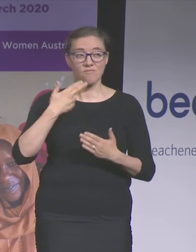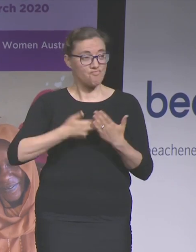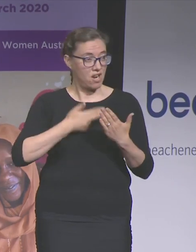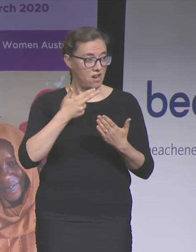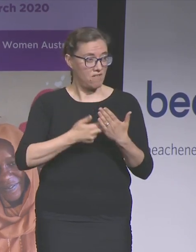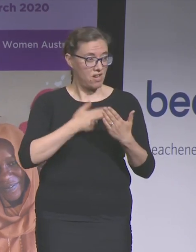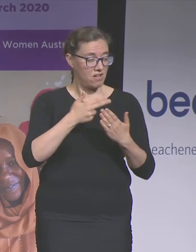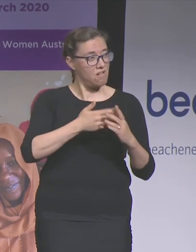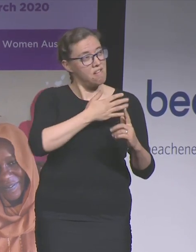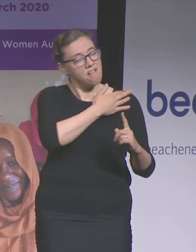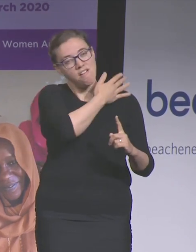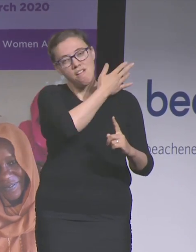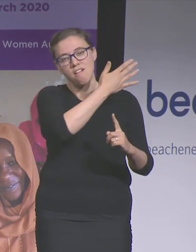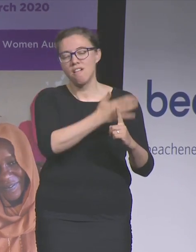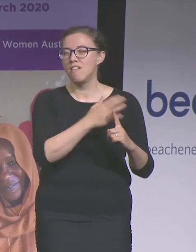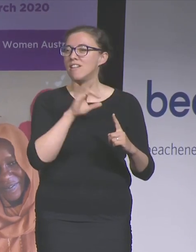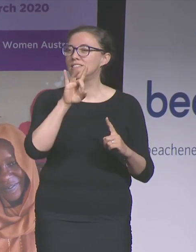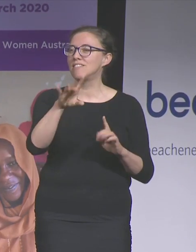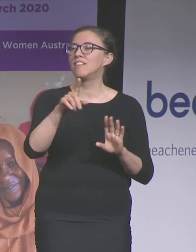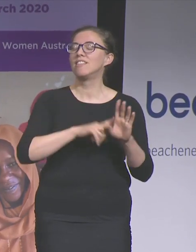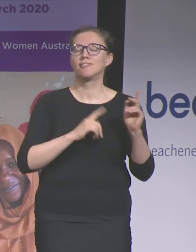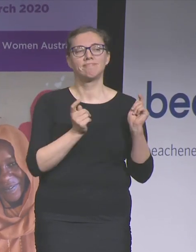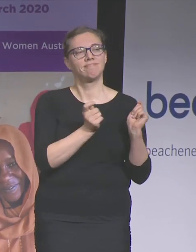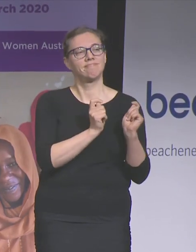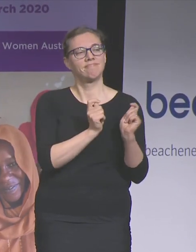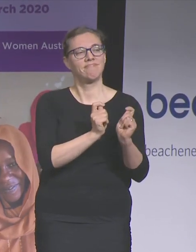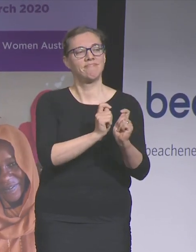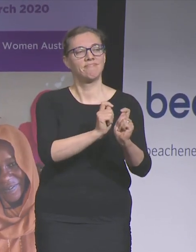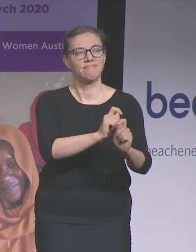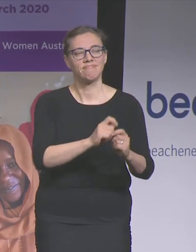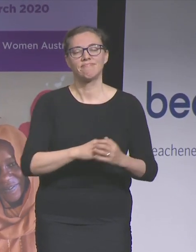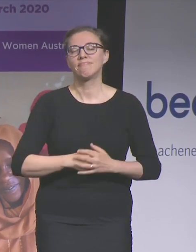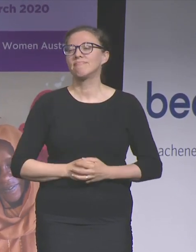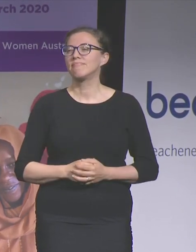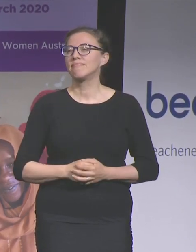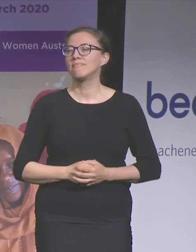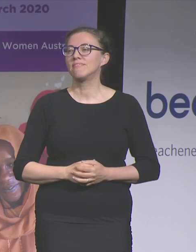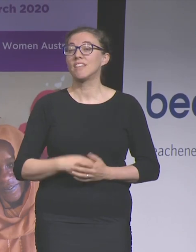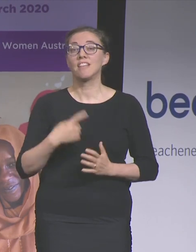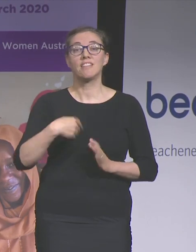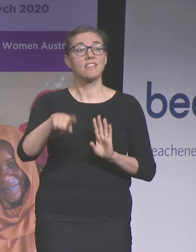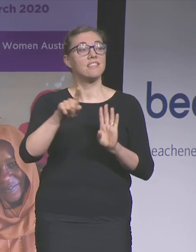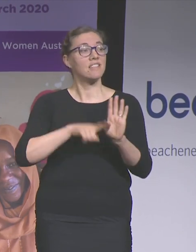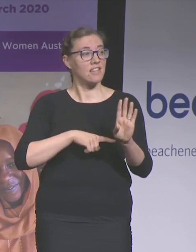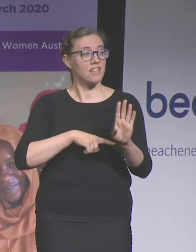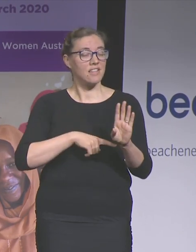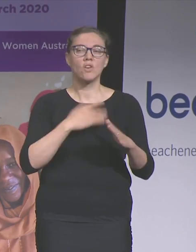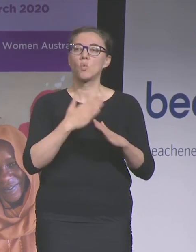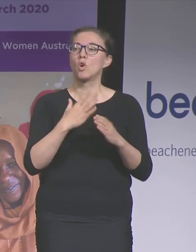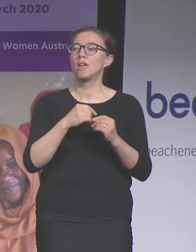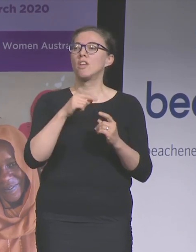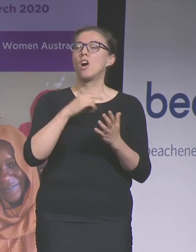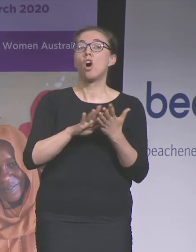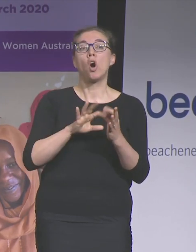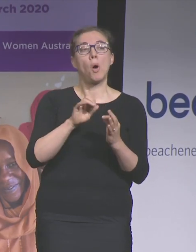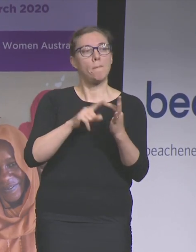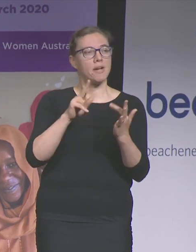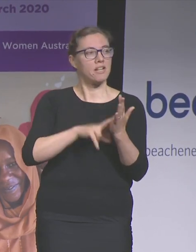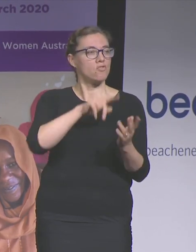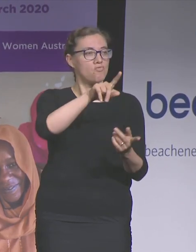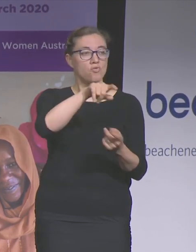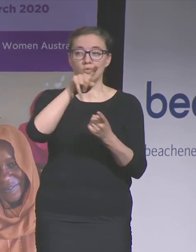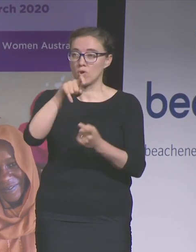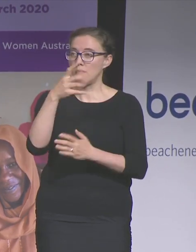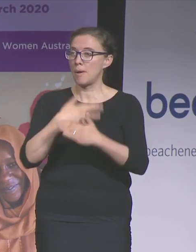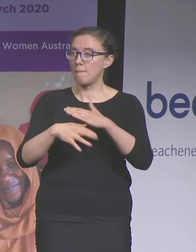the past 10 years or so. In particular, we've worked this year with Hoban Recruitment to organise a live stream